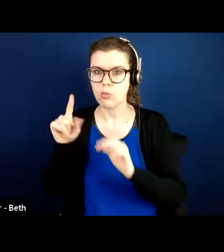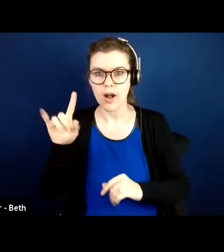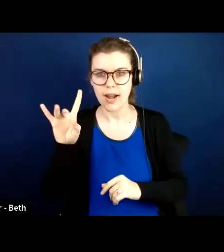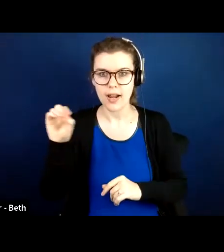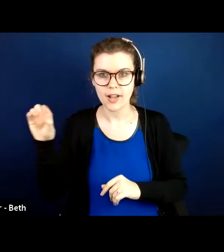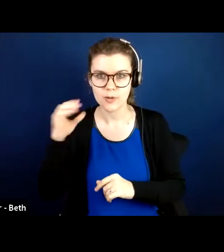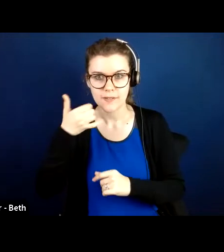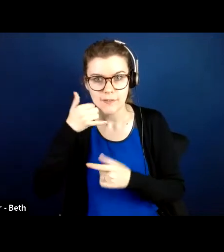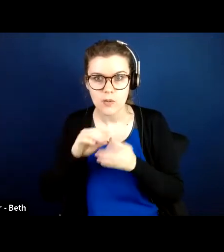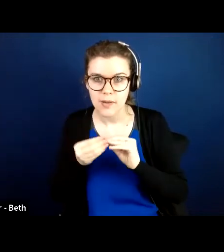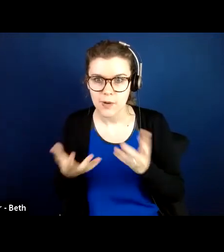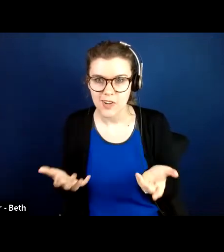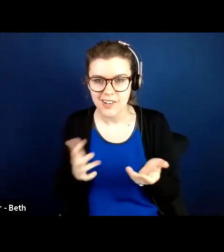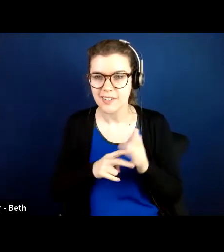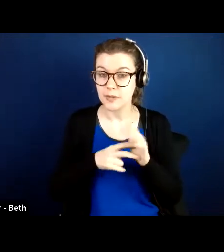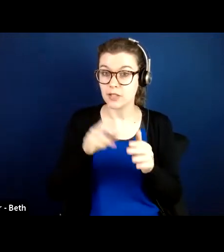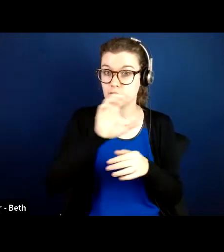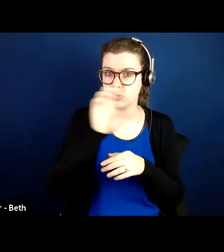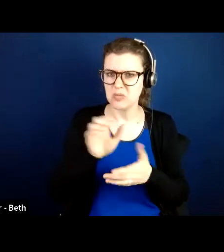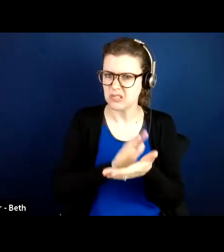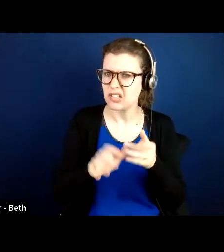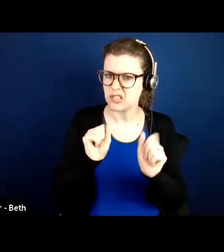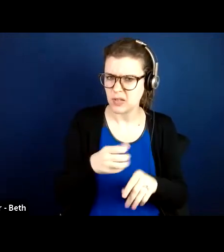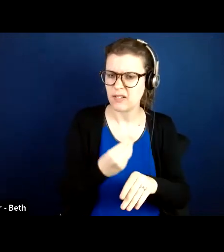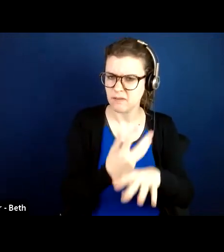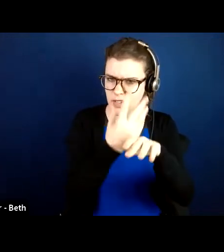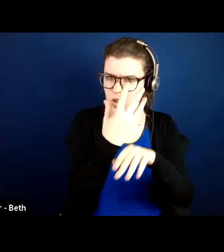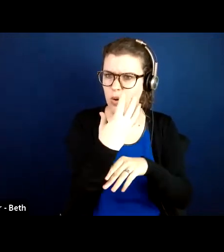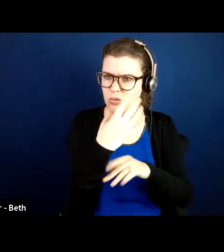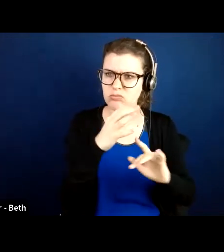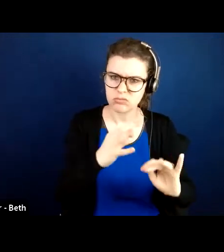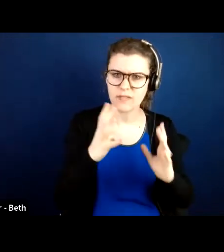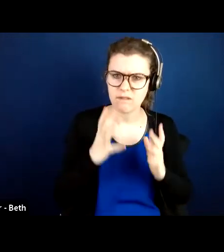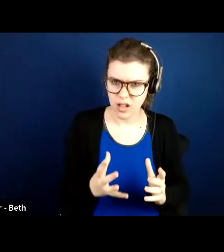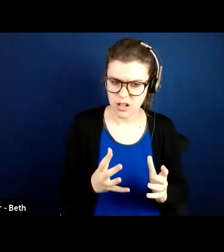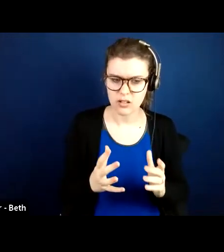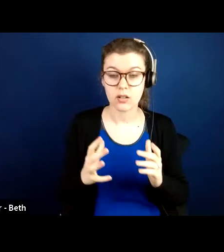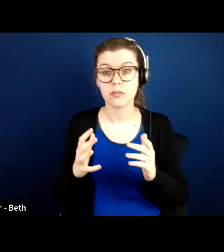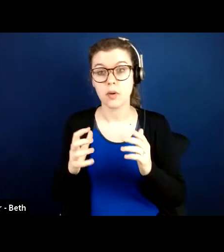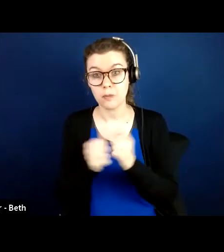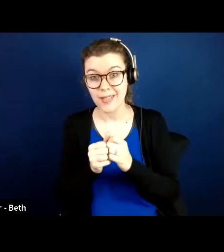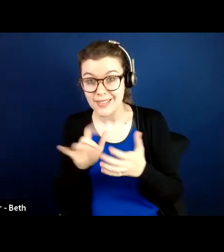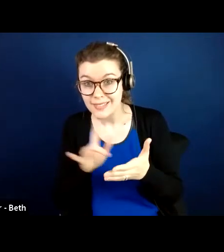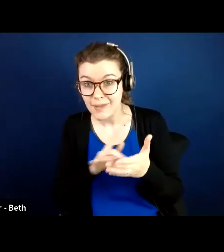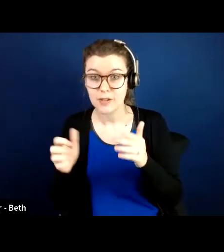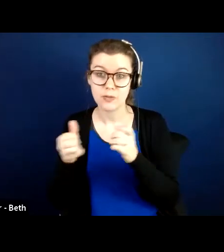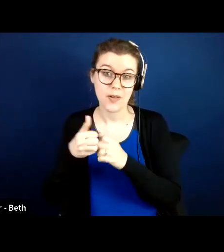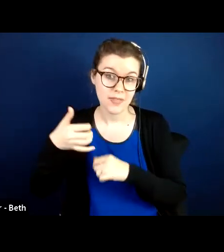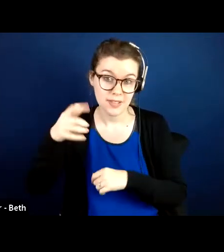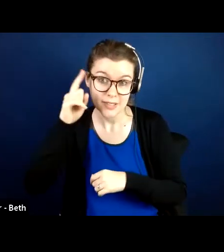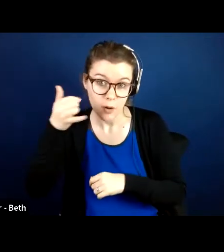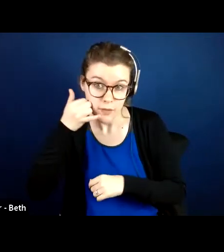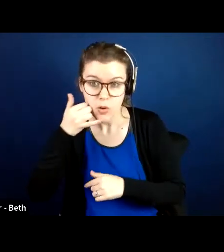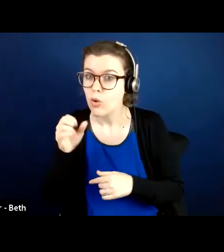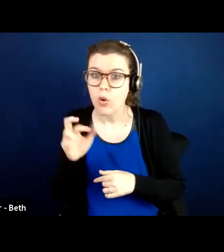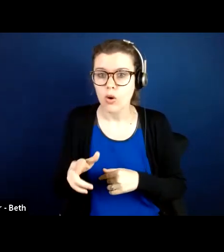Zoom allows people to participate both with the video, with a tablet, with a computer, but also with a cell